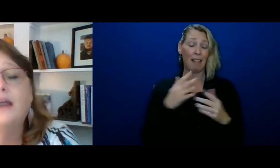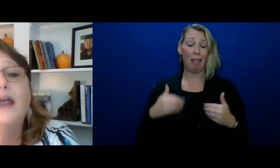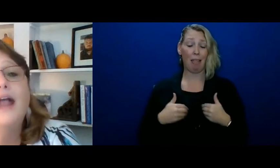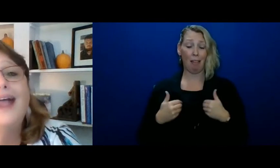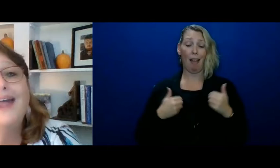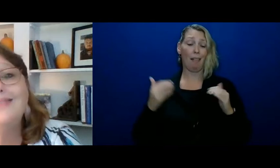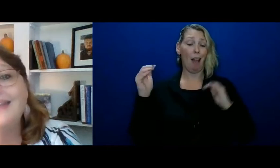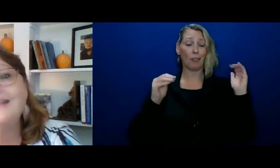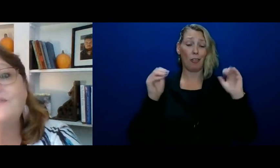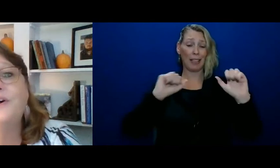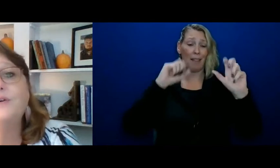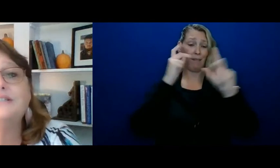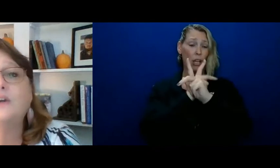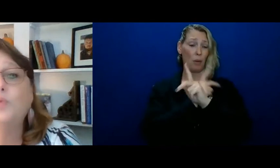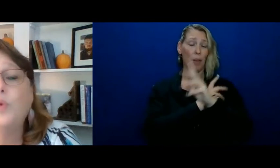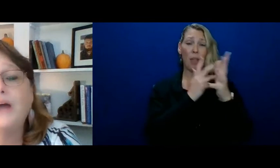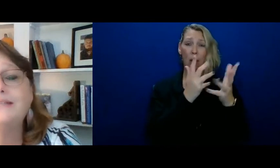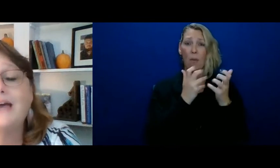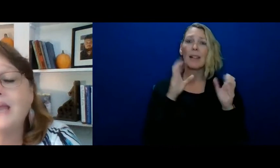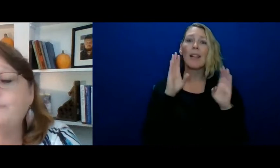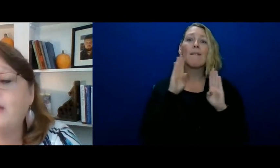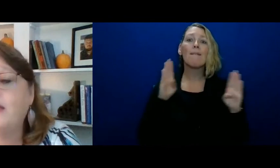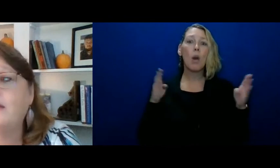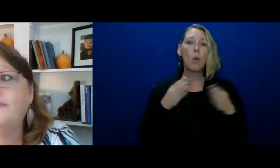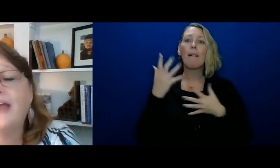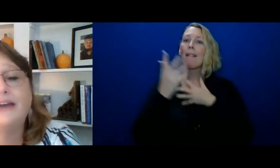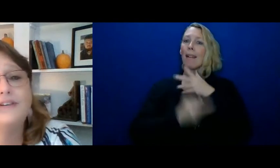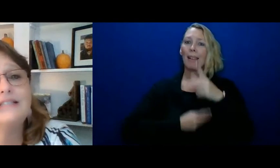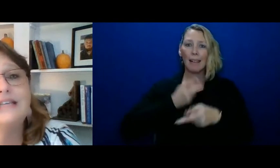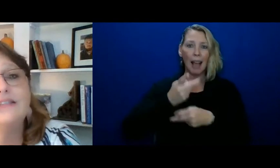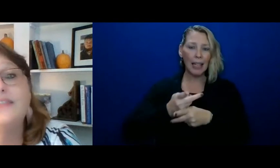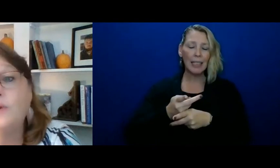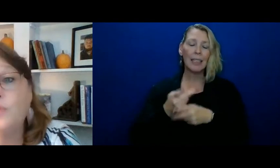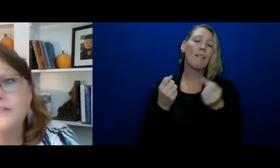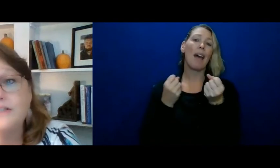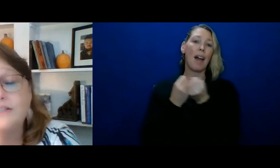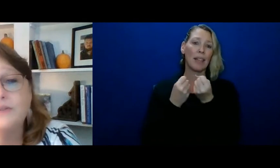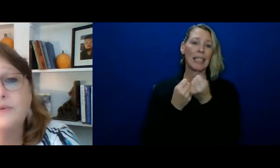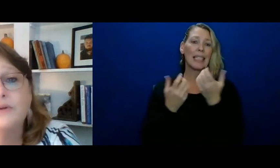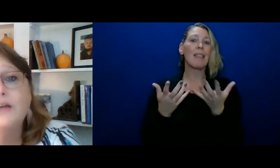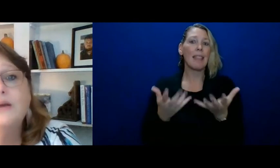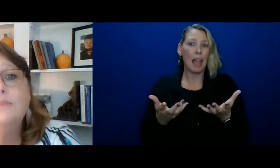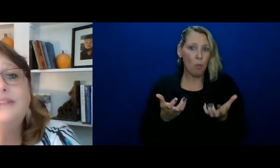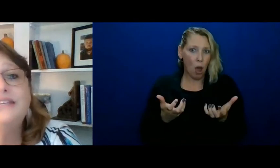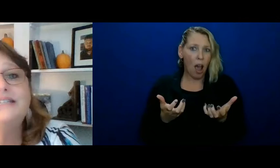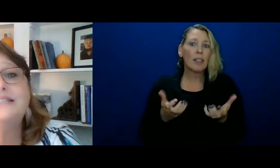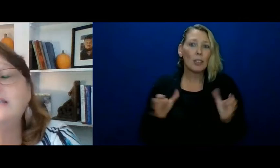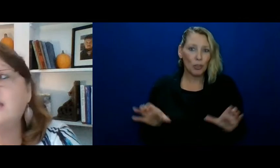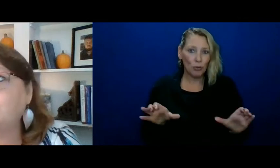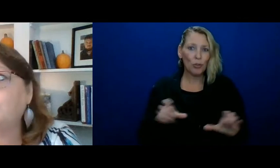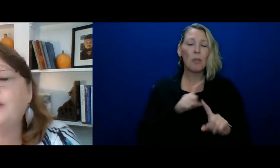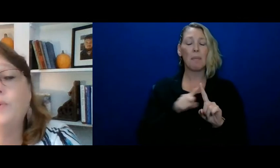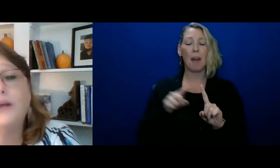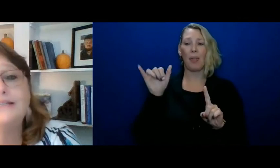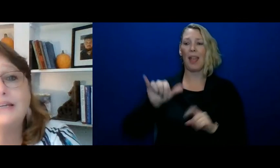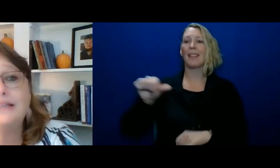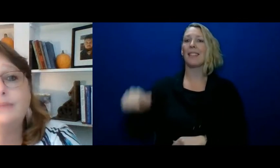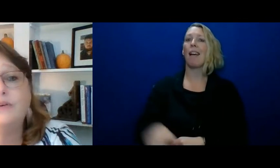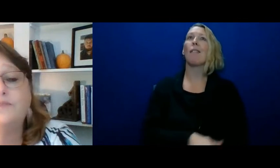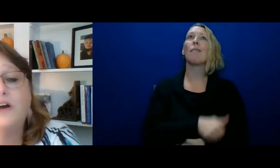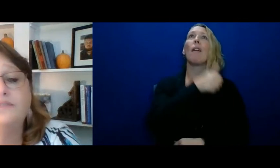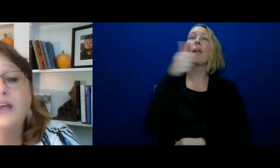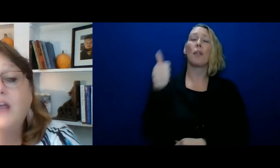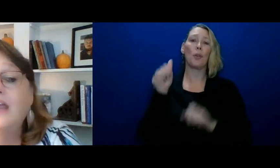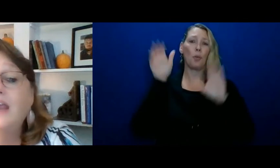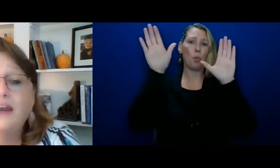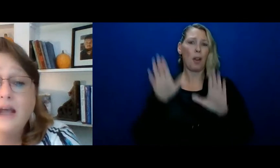they want and they get to focus on what type of advocacy they want to do but this is another great way to get